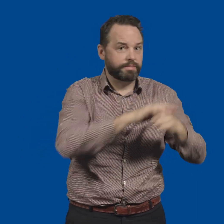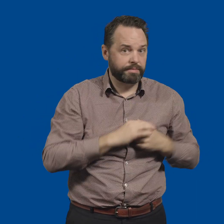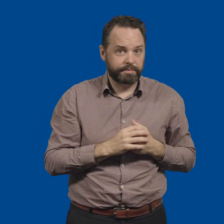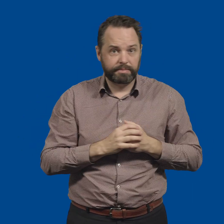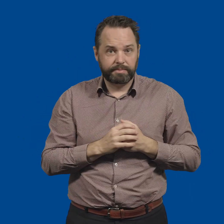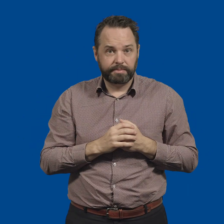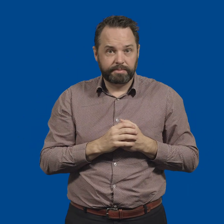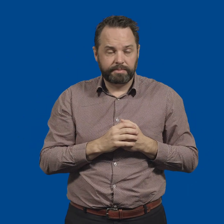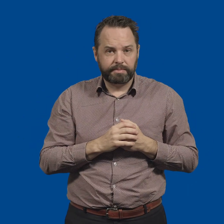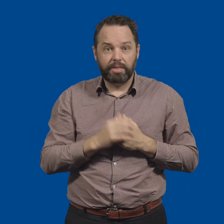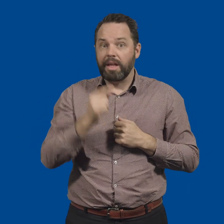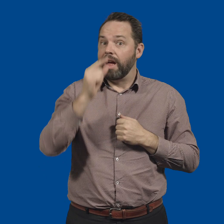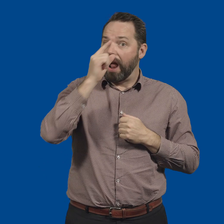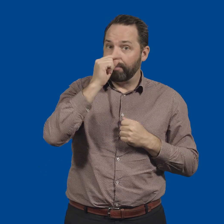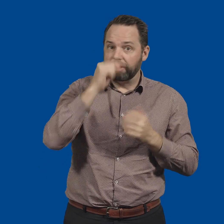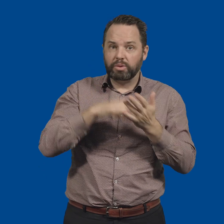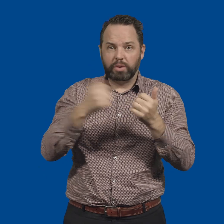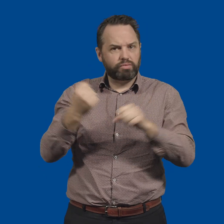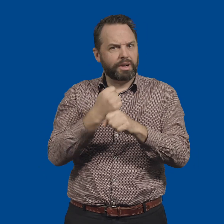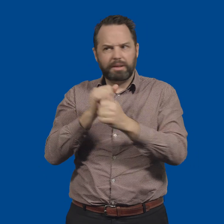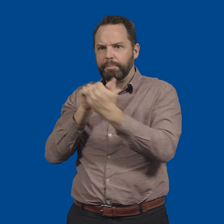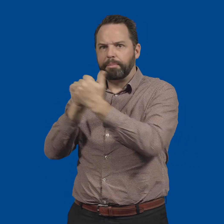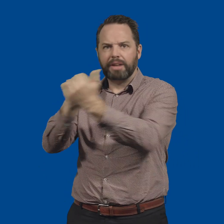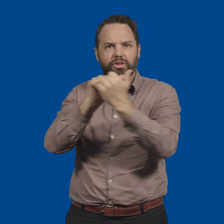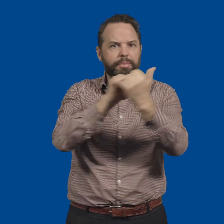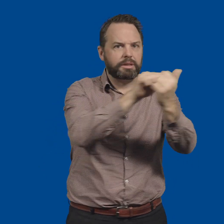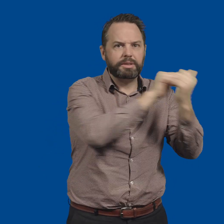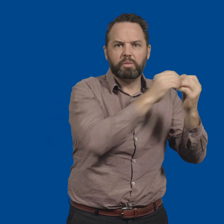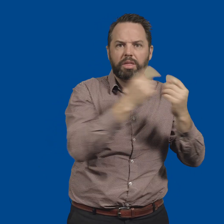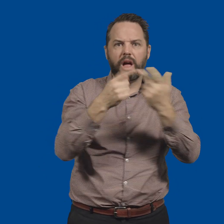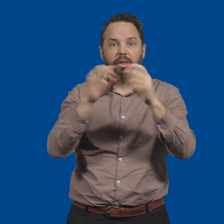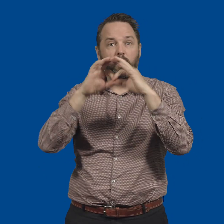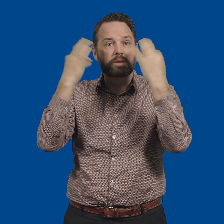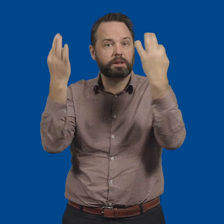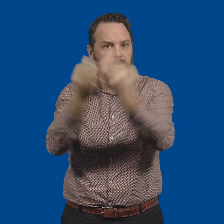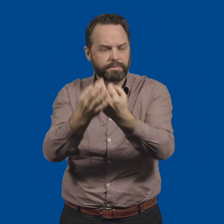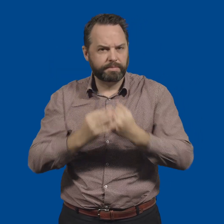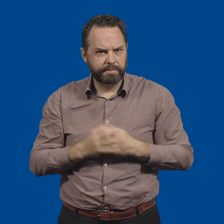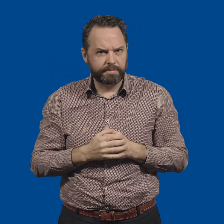The ability to increase and create strategic partners with other organisations.